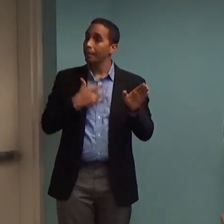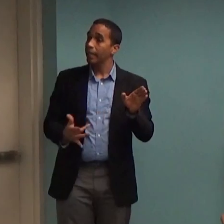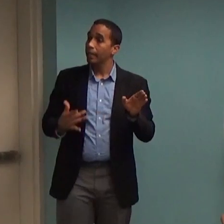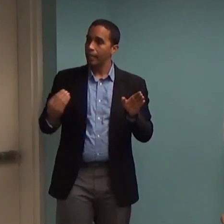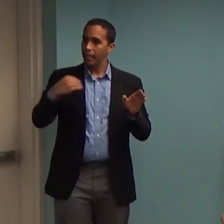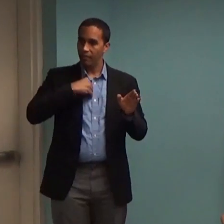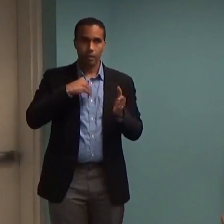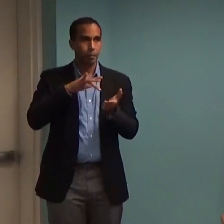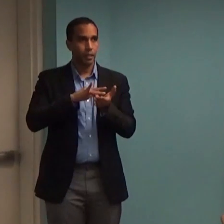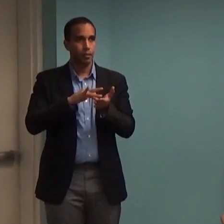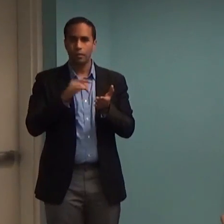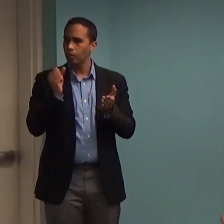not do that for this as well?